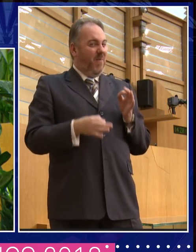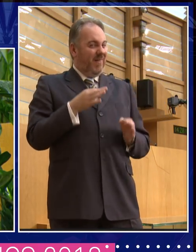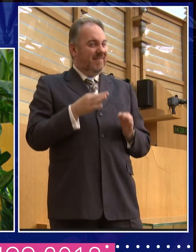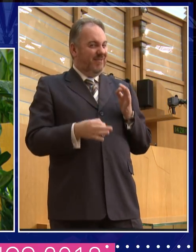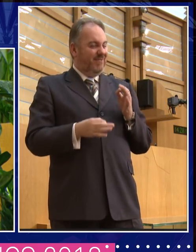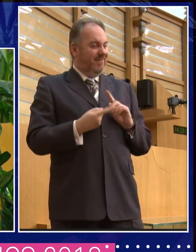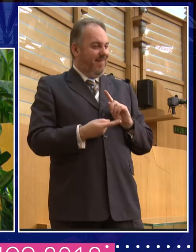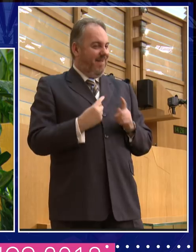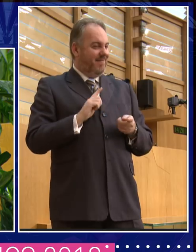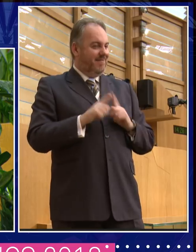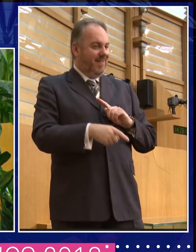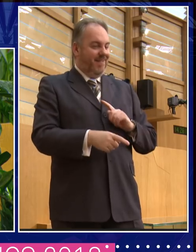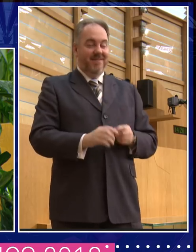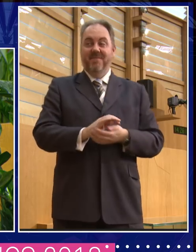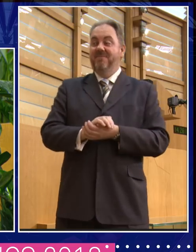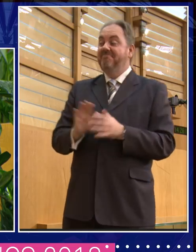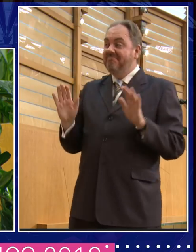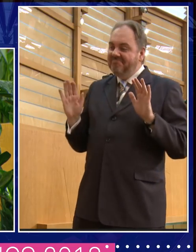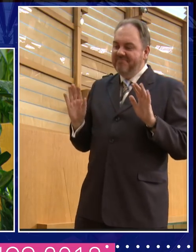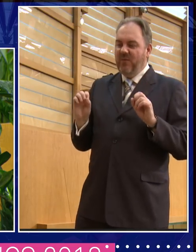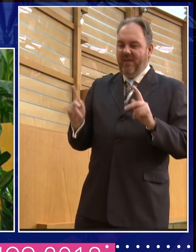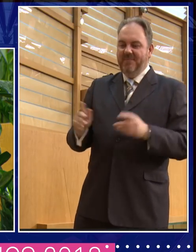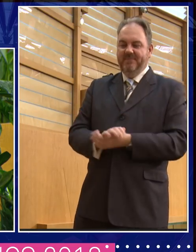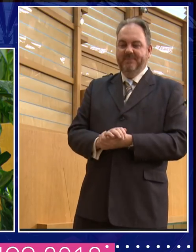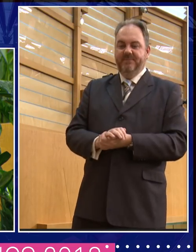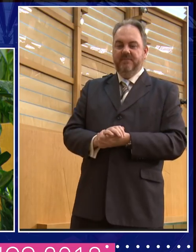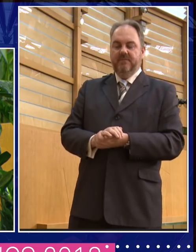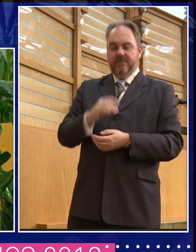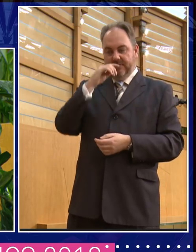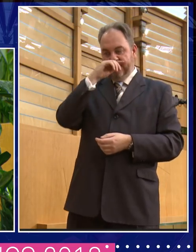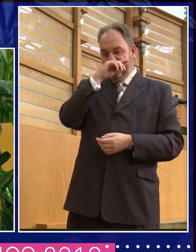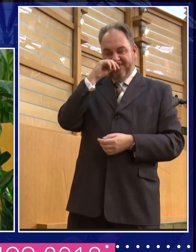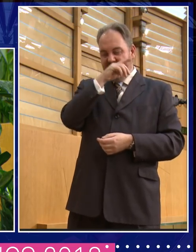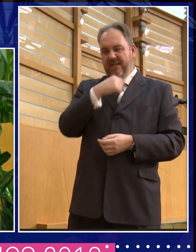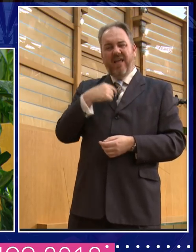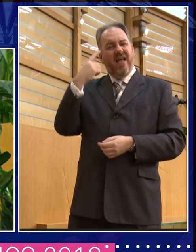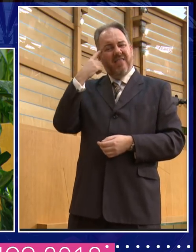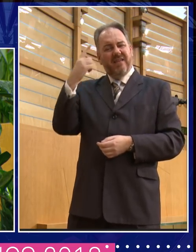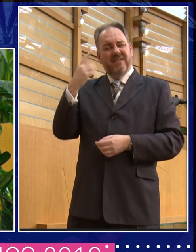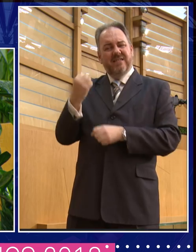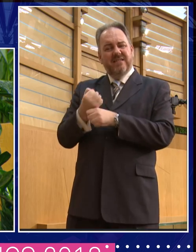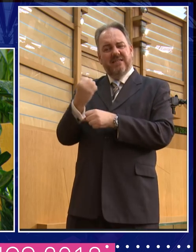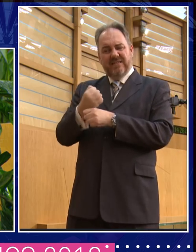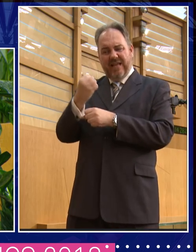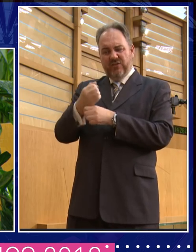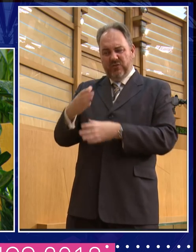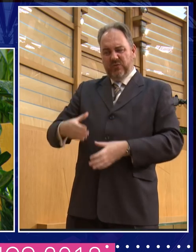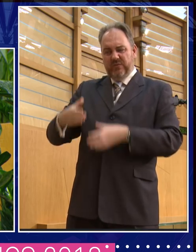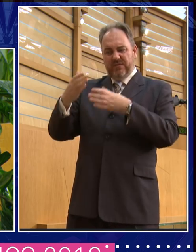I, you know, to take, you statues of, oh, let's say